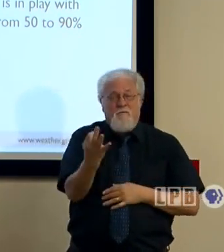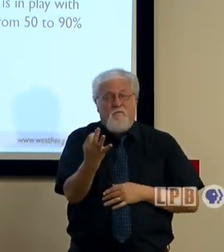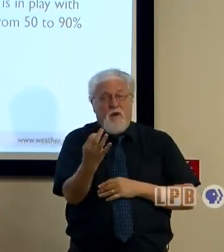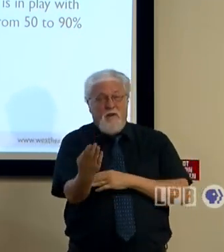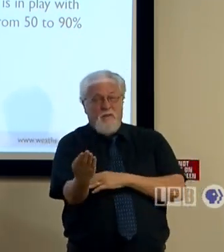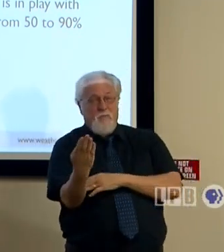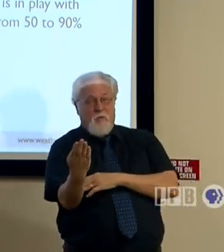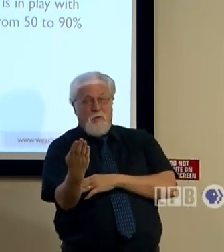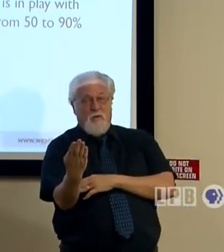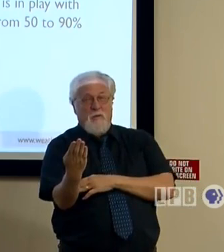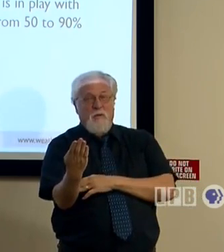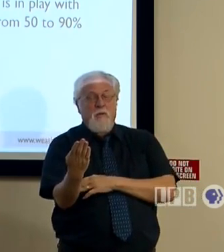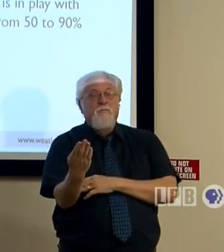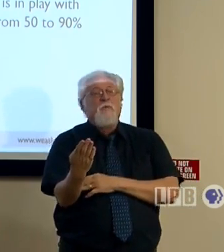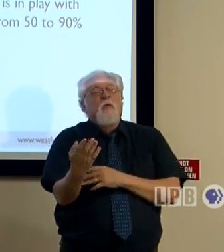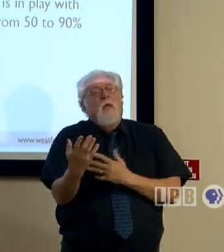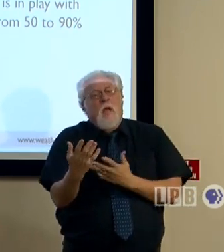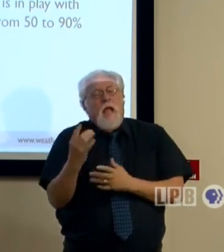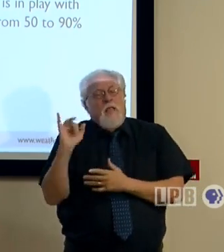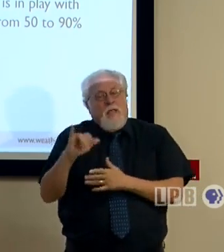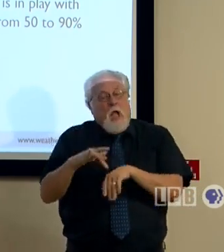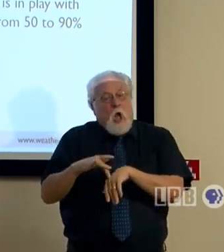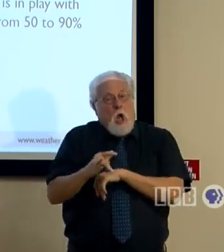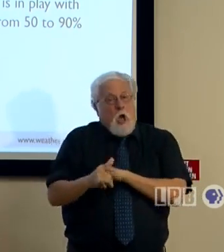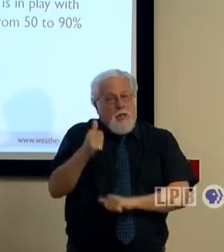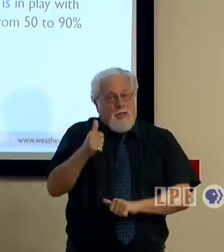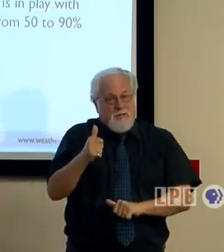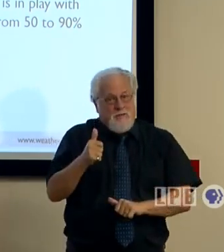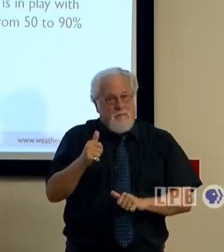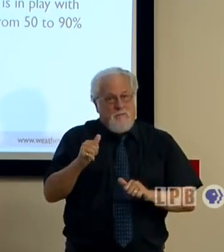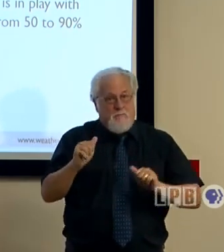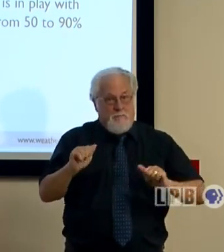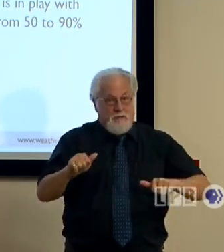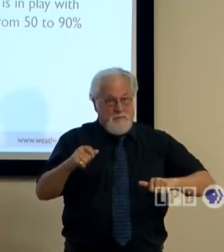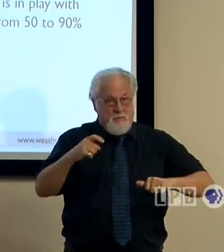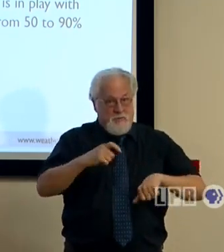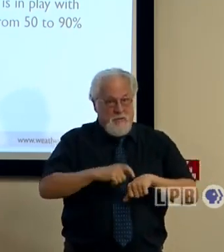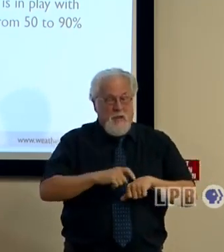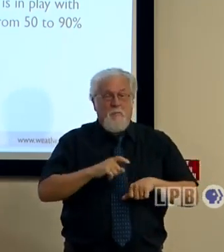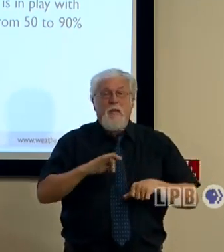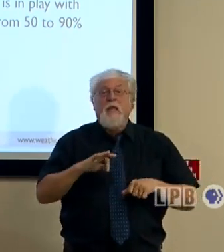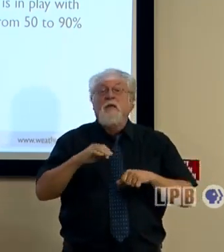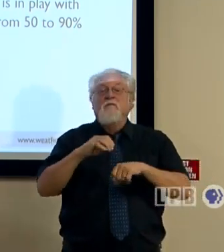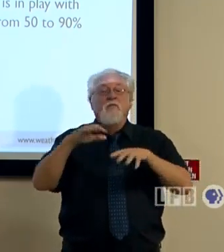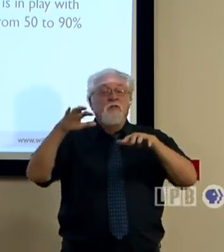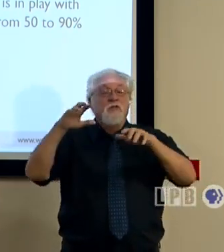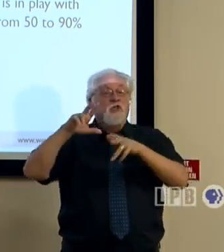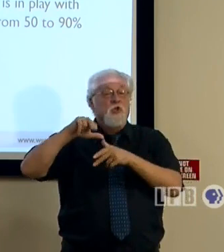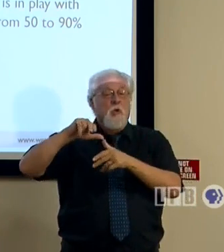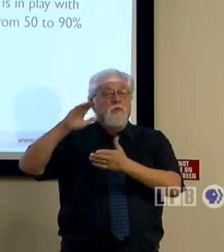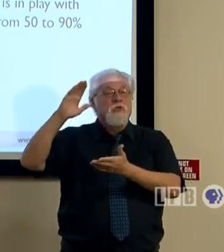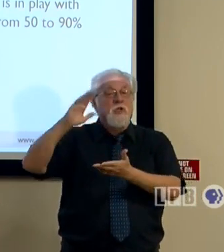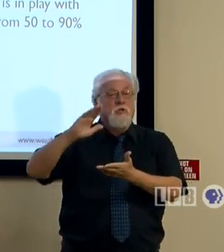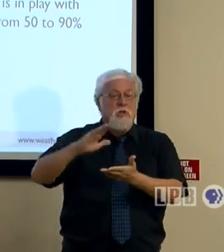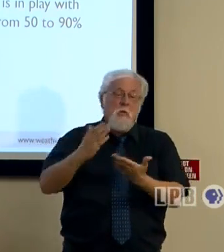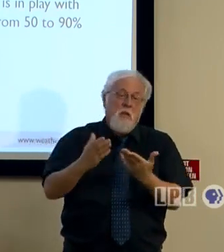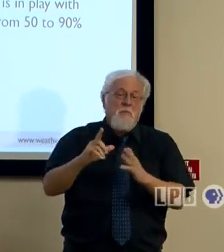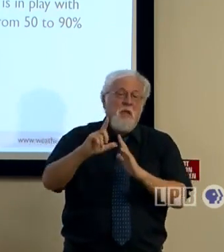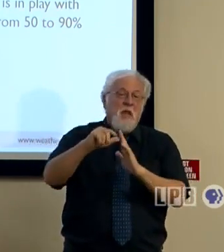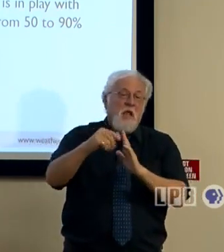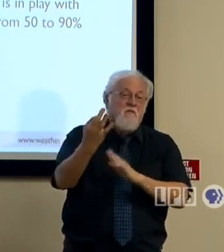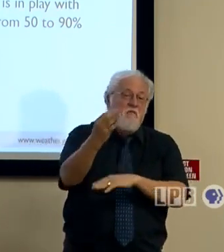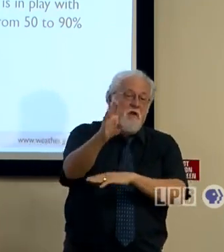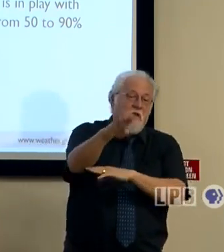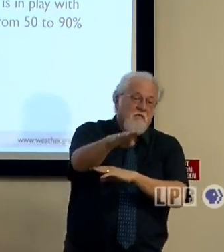a.m. Now, this is the earliest reasonable time. If the storm slows down just a little bit, it could be later in the evening